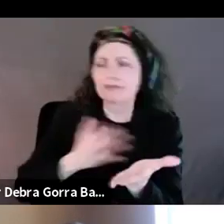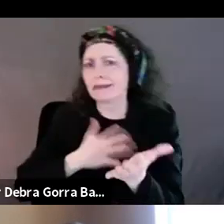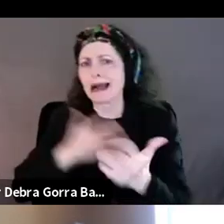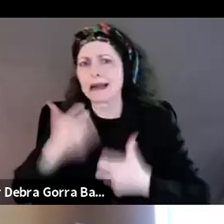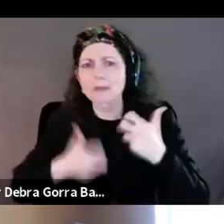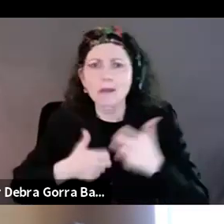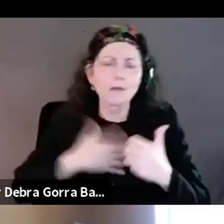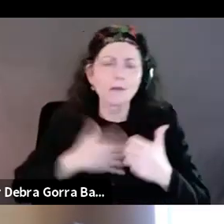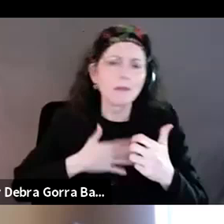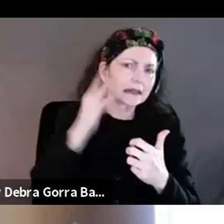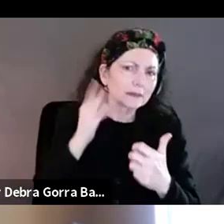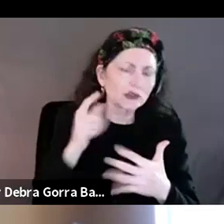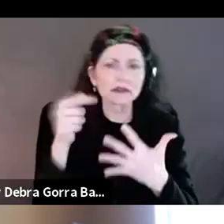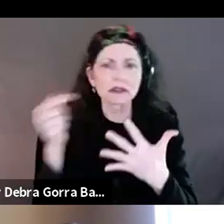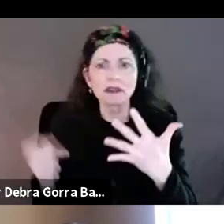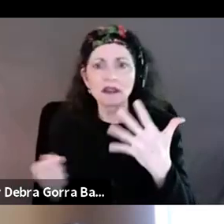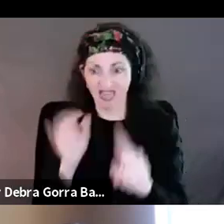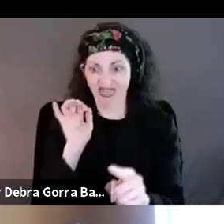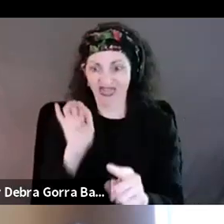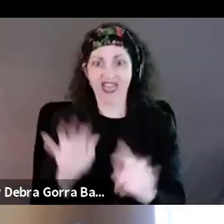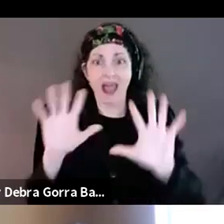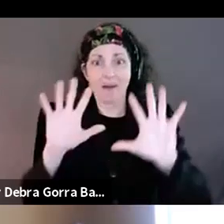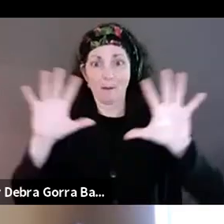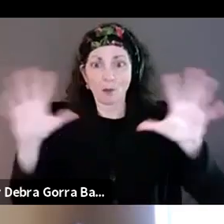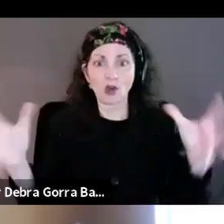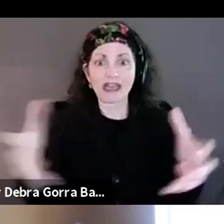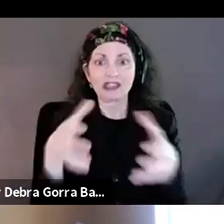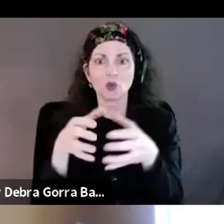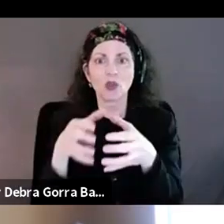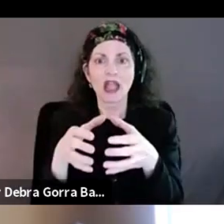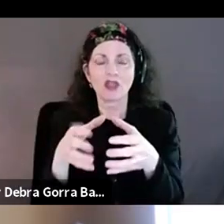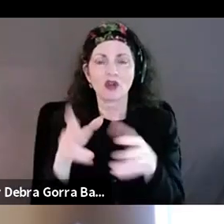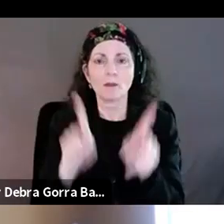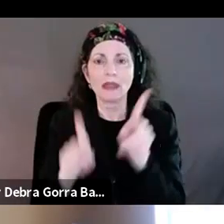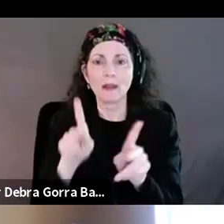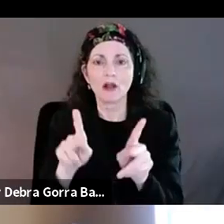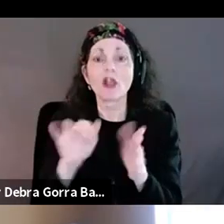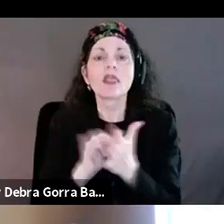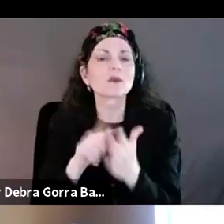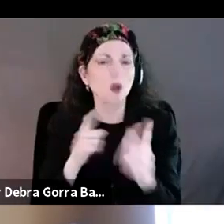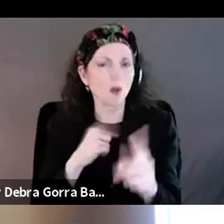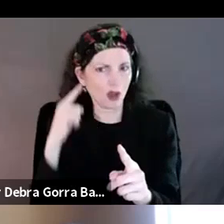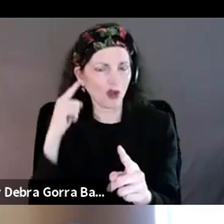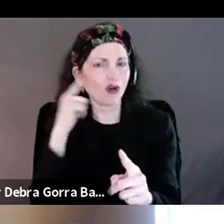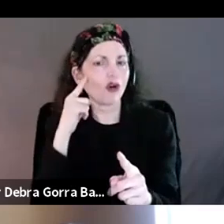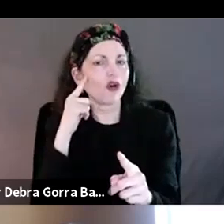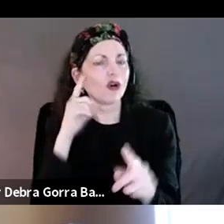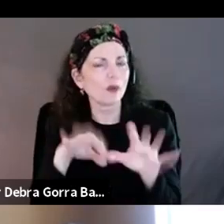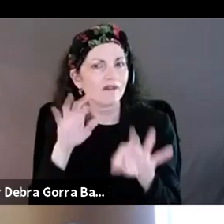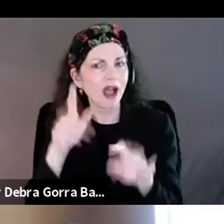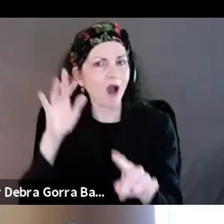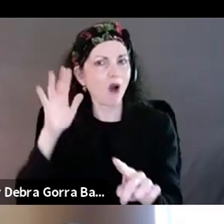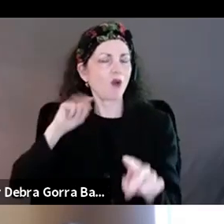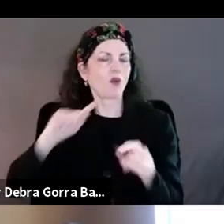that kind of bringing together a people, which was what we heard so early on is happening